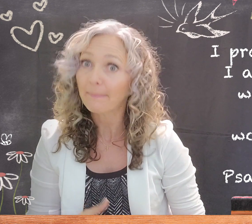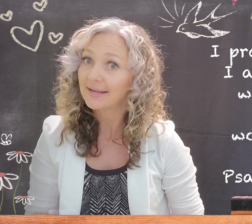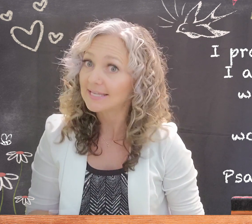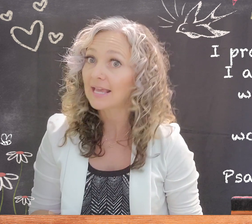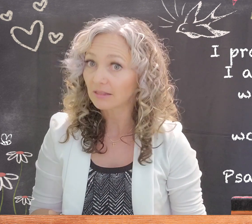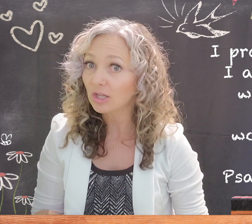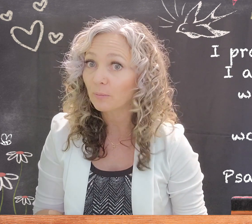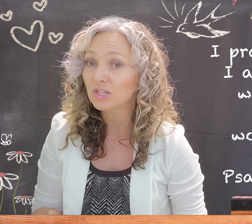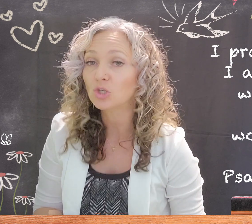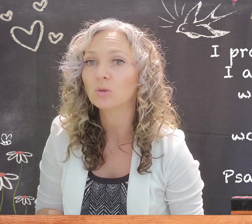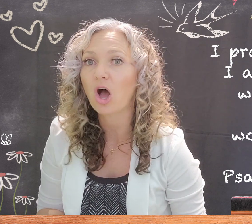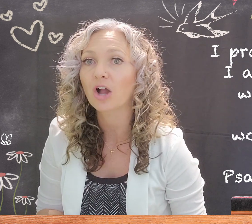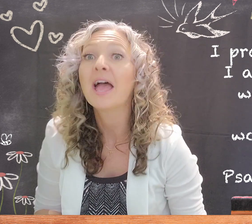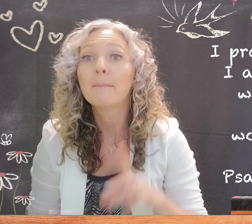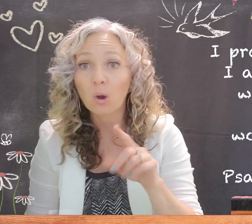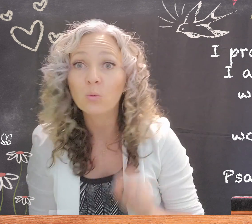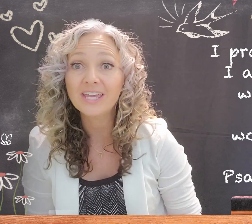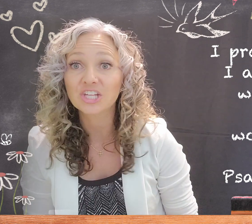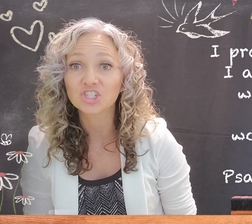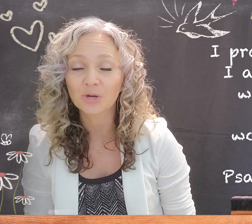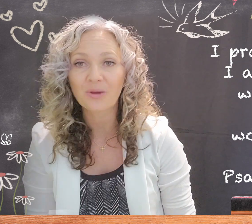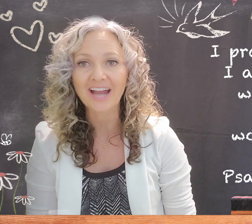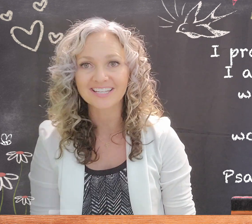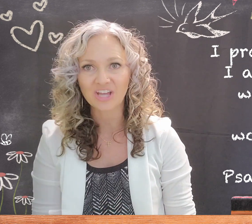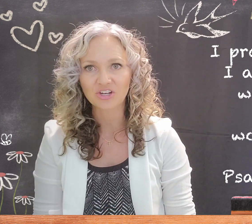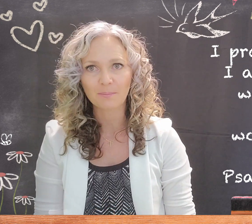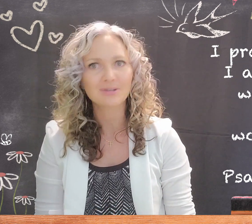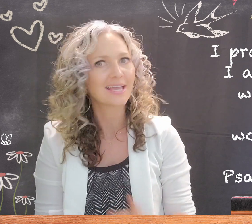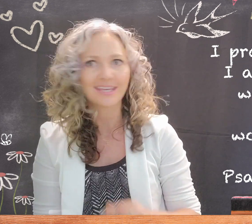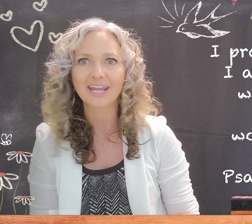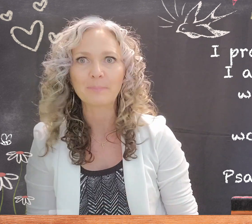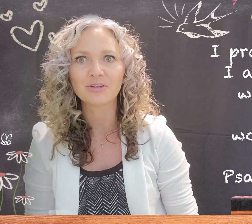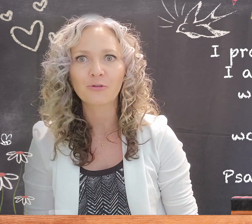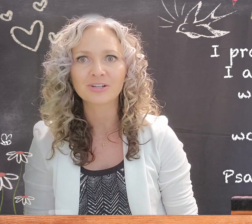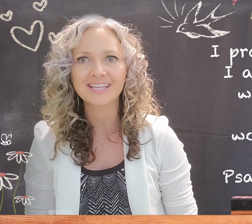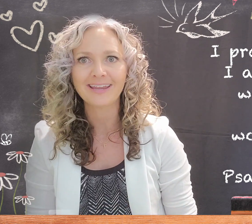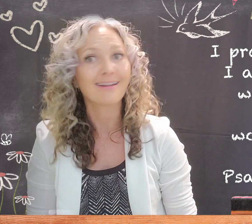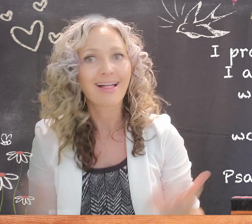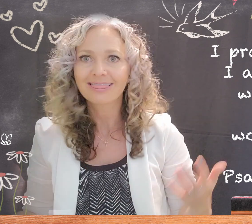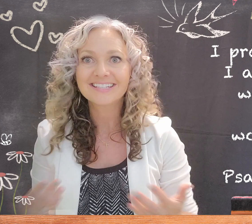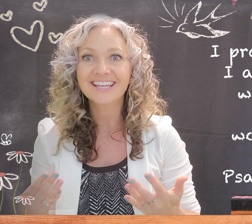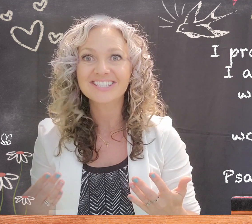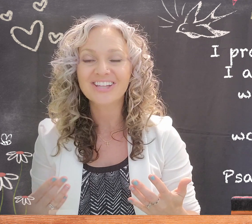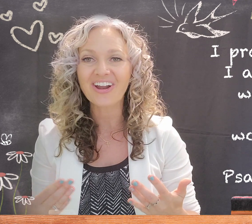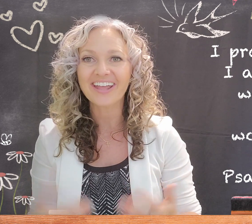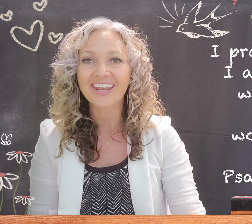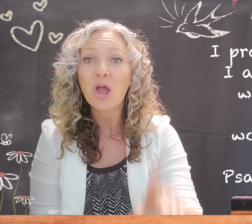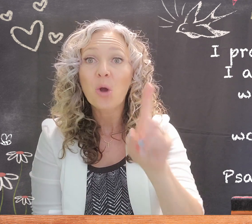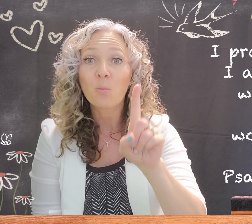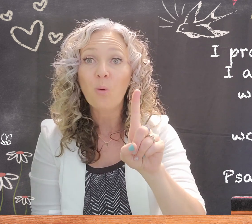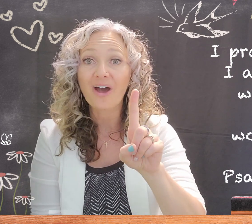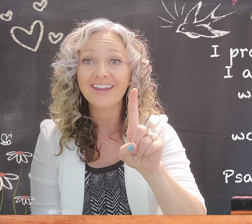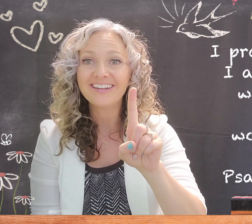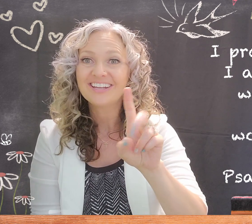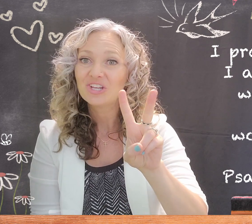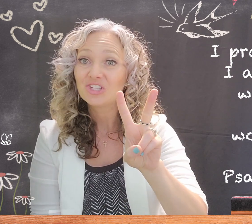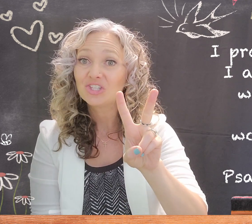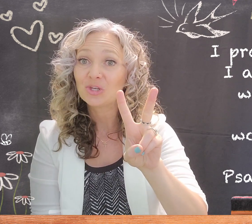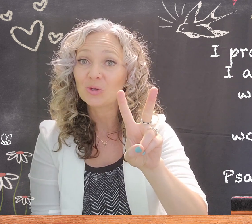might take a little bit too long, but we can sure practice our numbers and get up to 14. Let's get started. 1, 2,